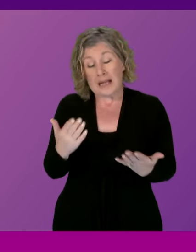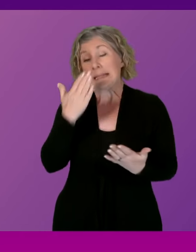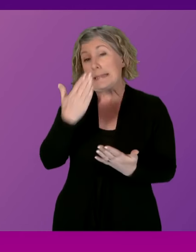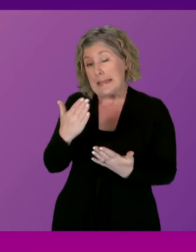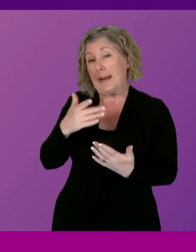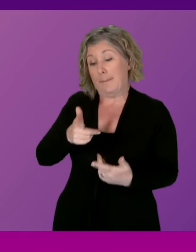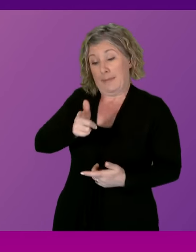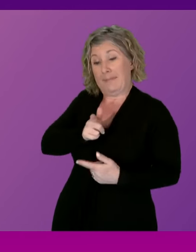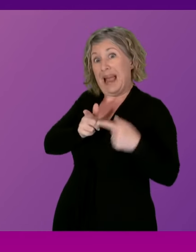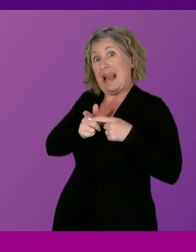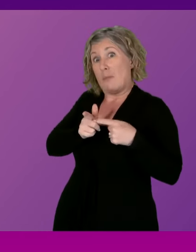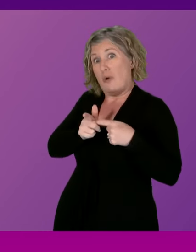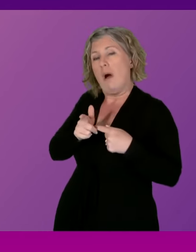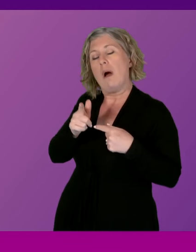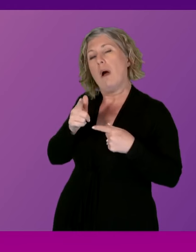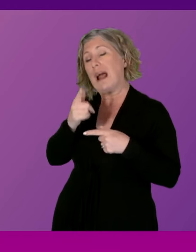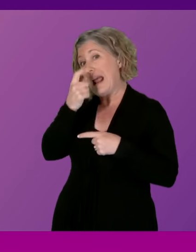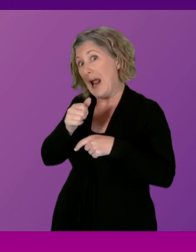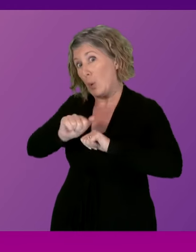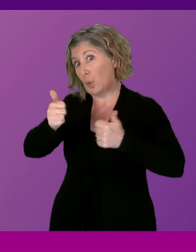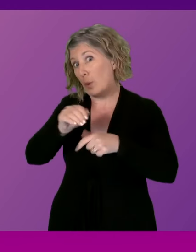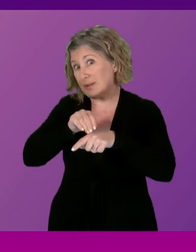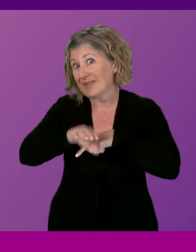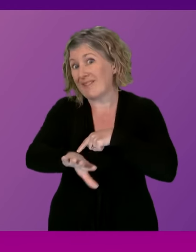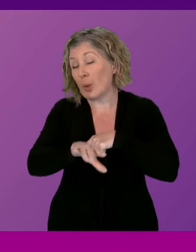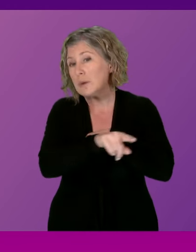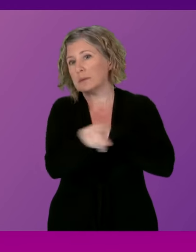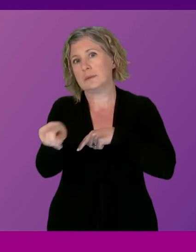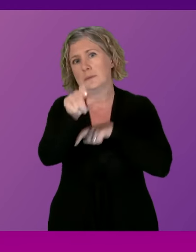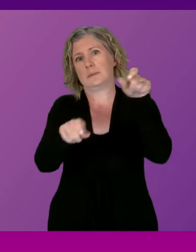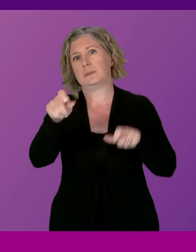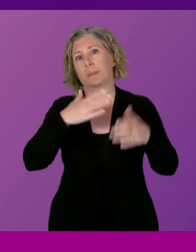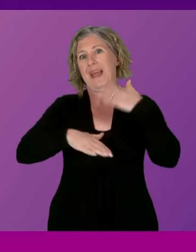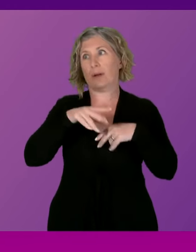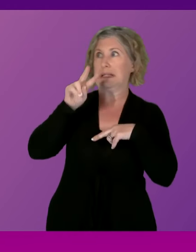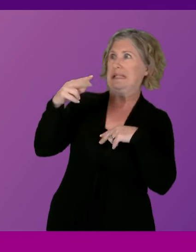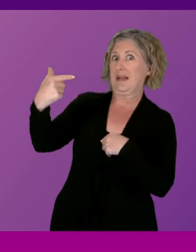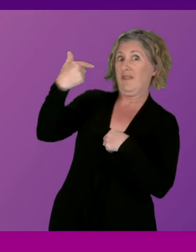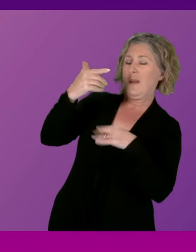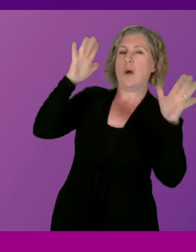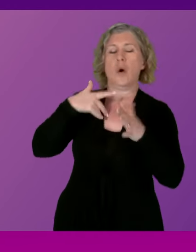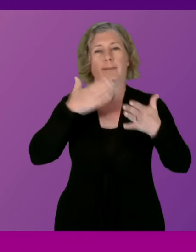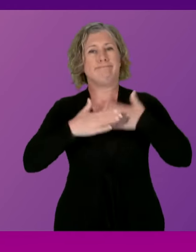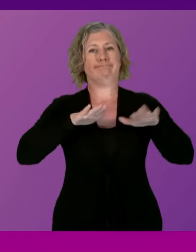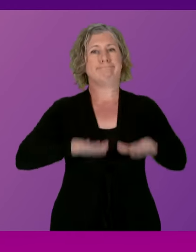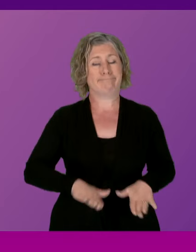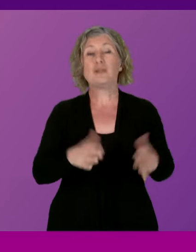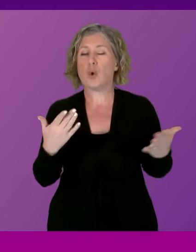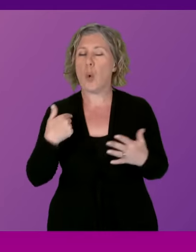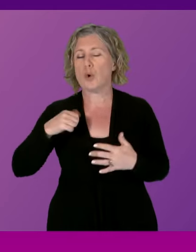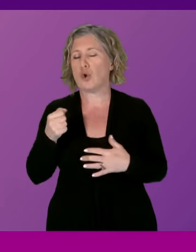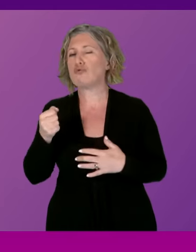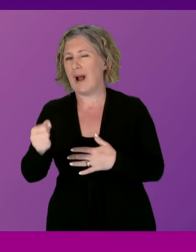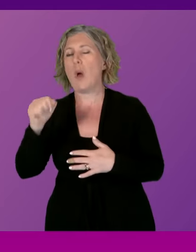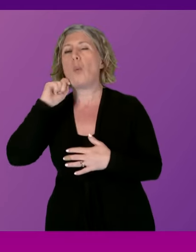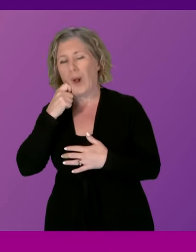can positively influence customer behaviour and reduce a wide range of anti-social behaviours. And I'm sure ScotRail will continue to update